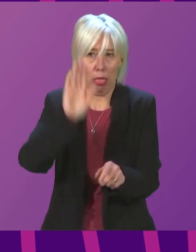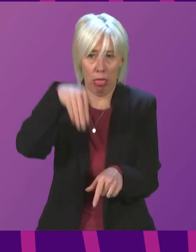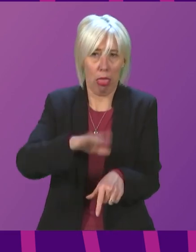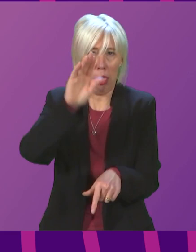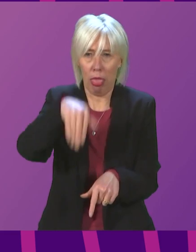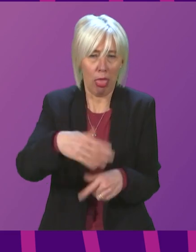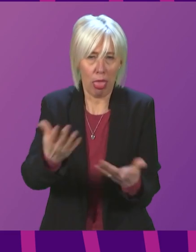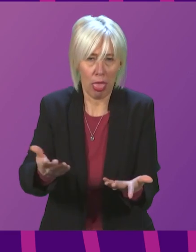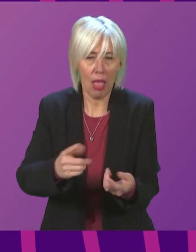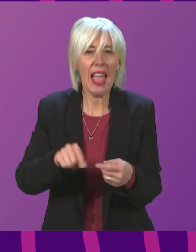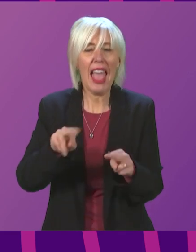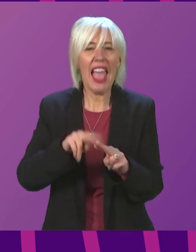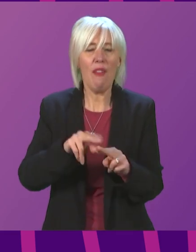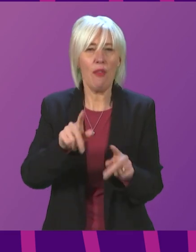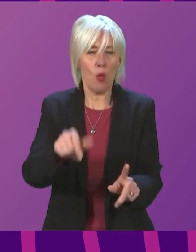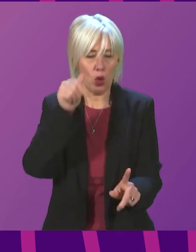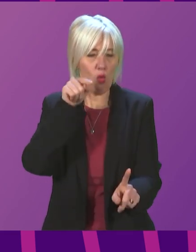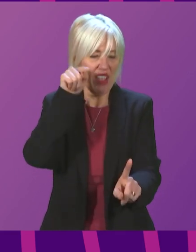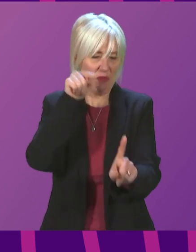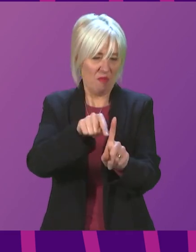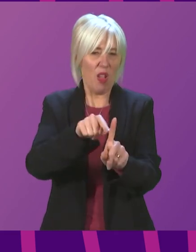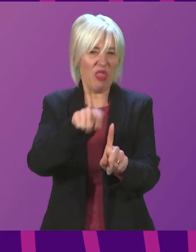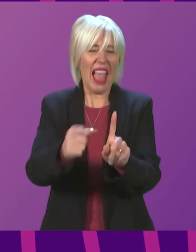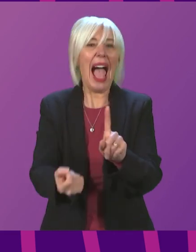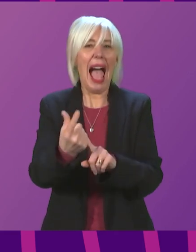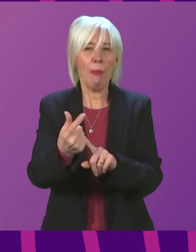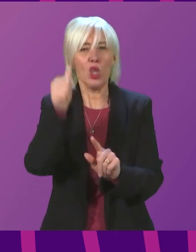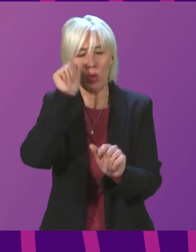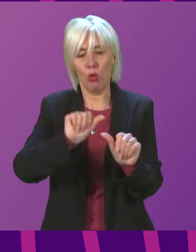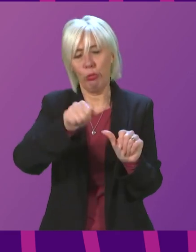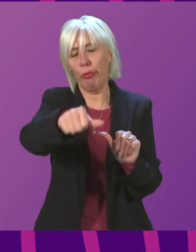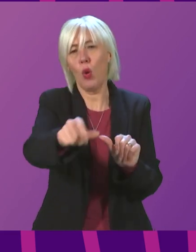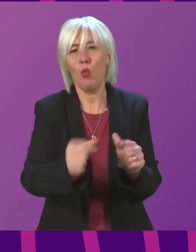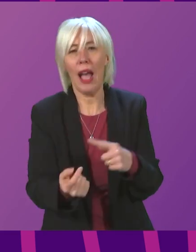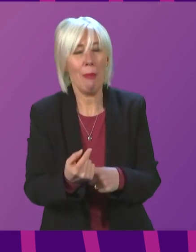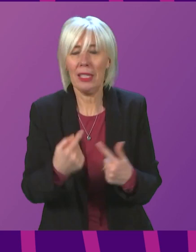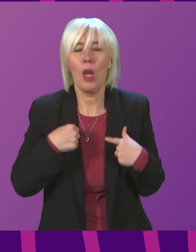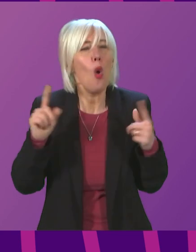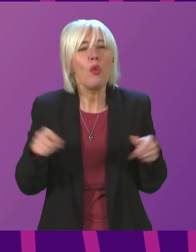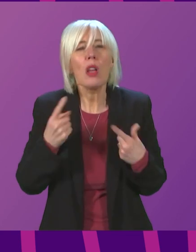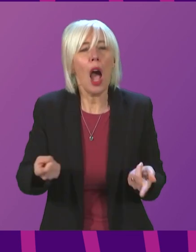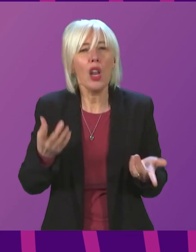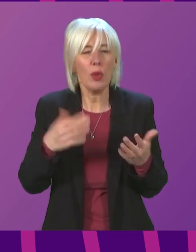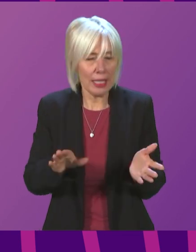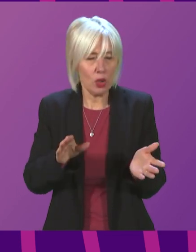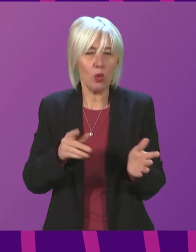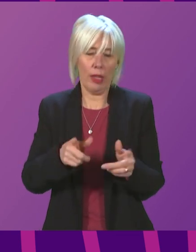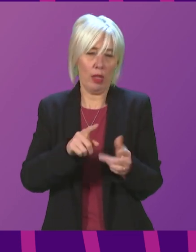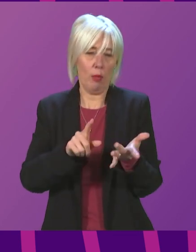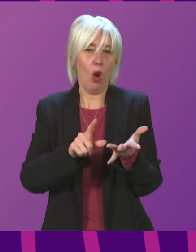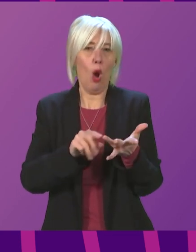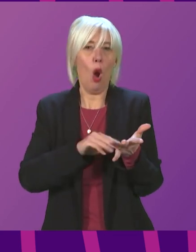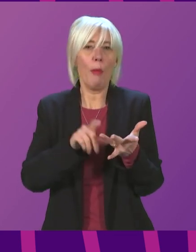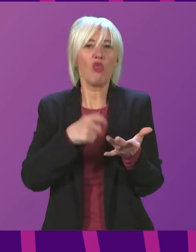points would not serve anybody well at the moment, because we need to continue to apply judgment. To use the example of Omicron,